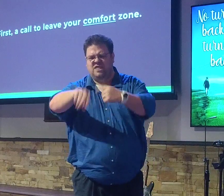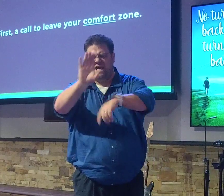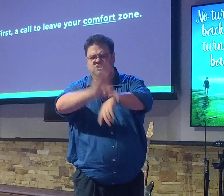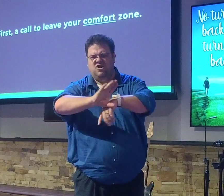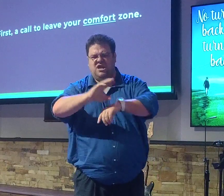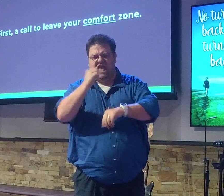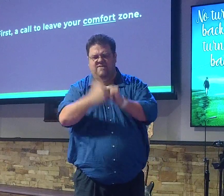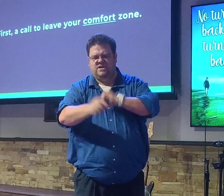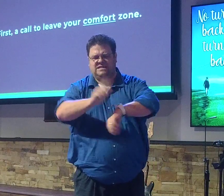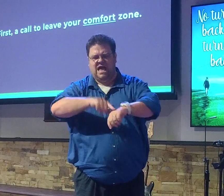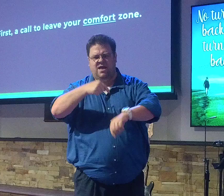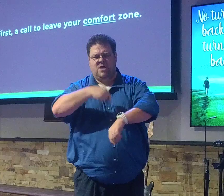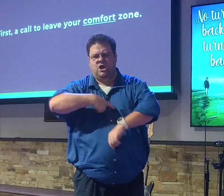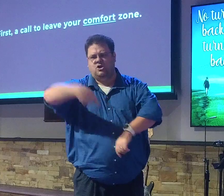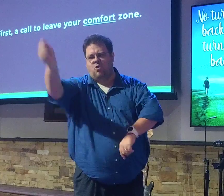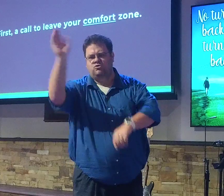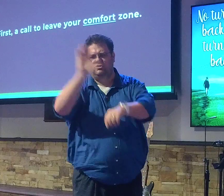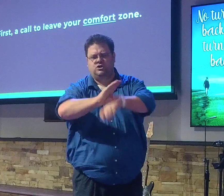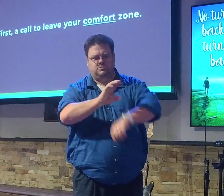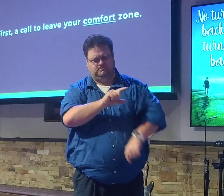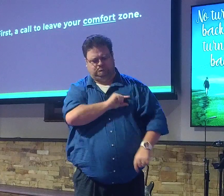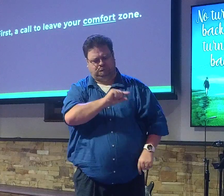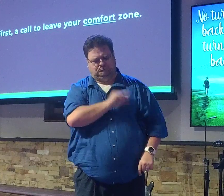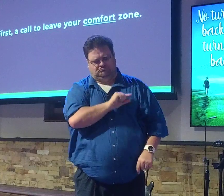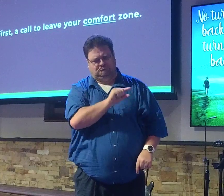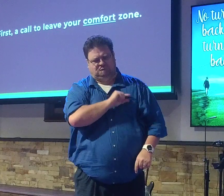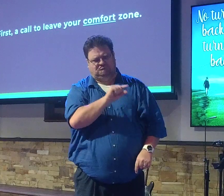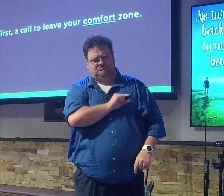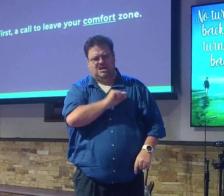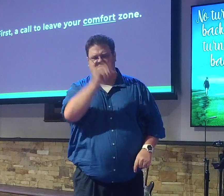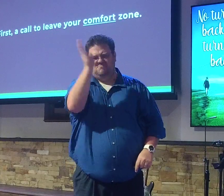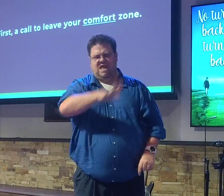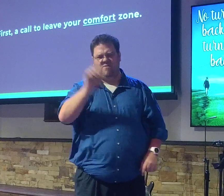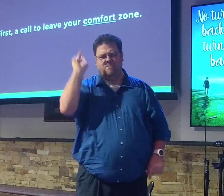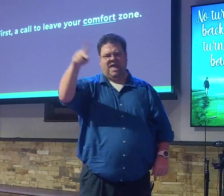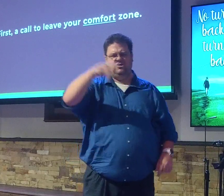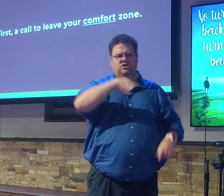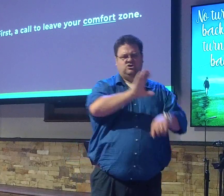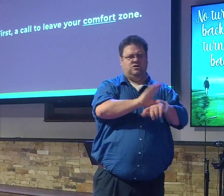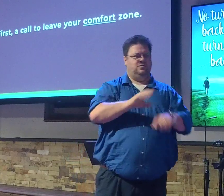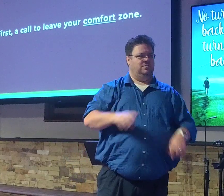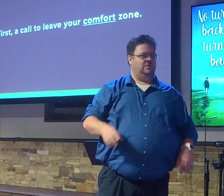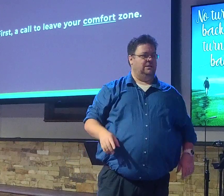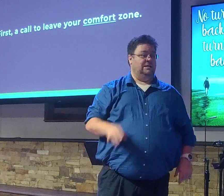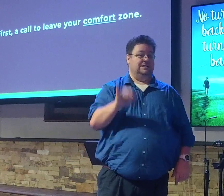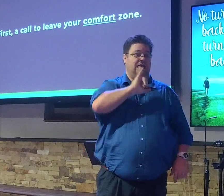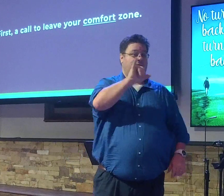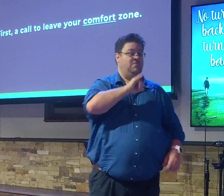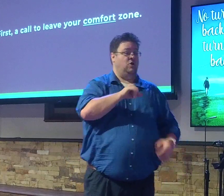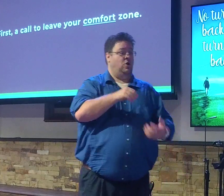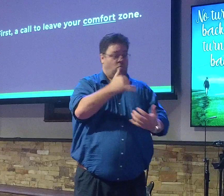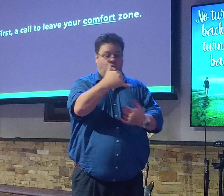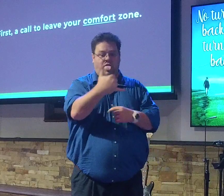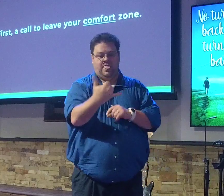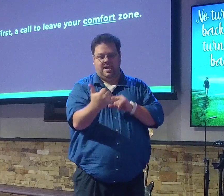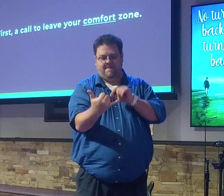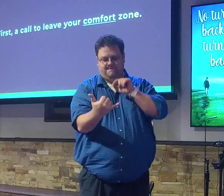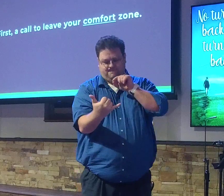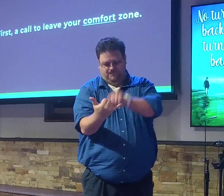time I go to that church. I'm not going back. That's just like hitting the silence button on your phone, right? I'm just going to silence it. I just don't even want to